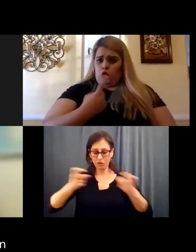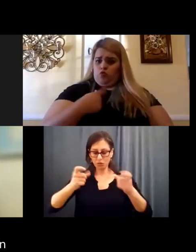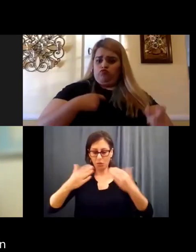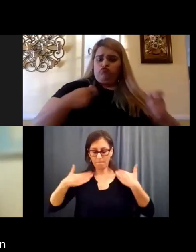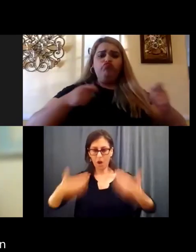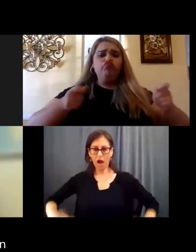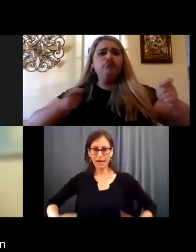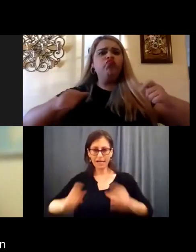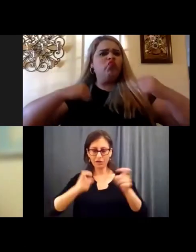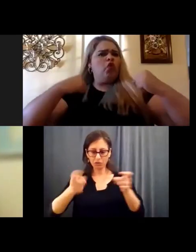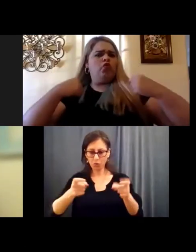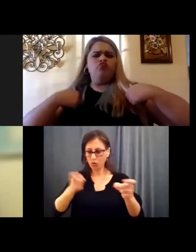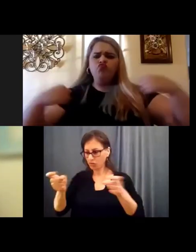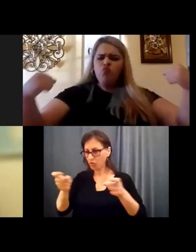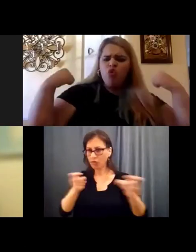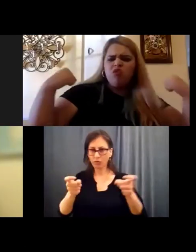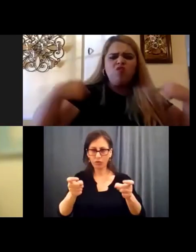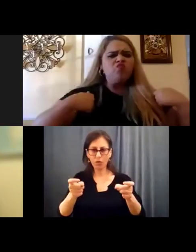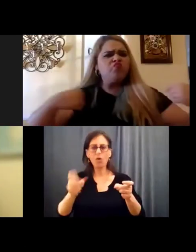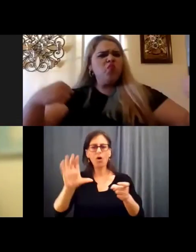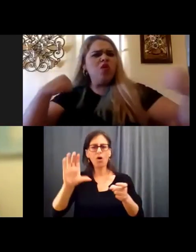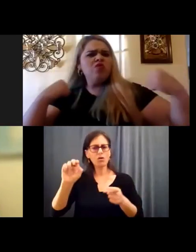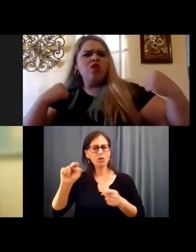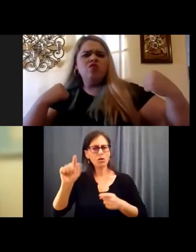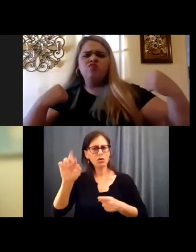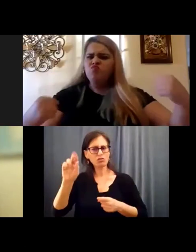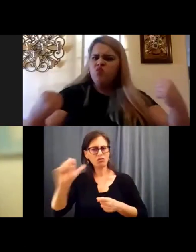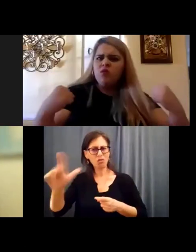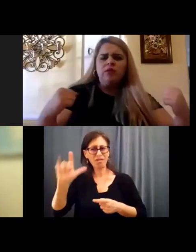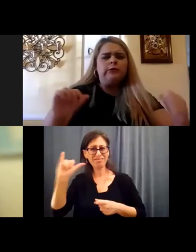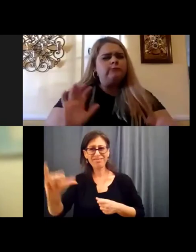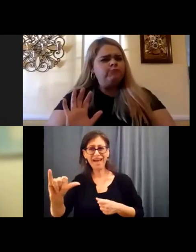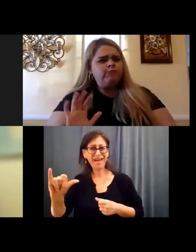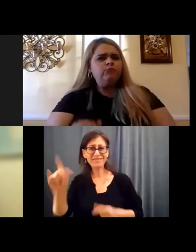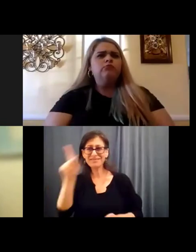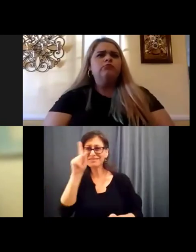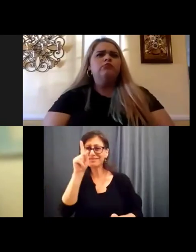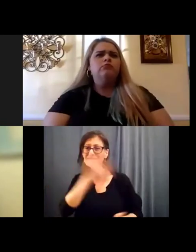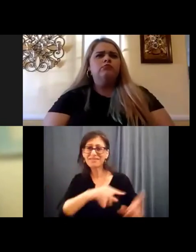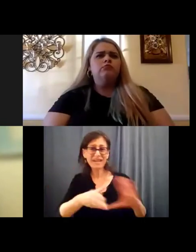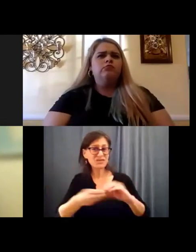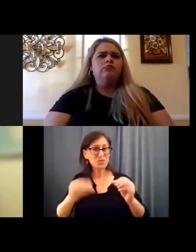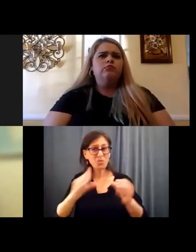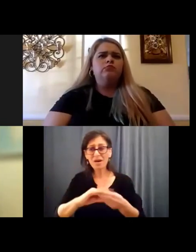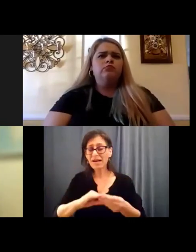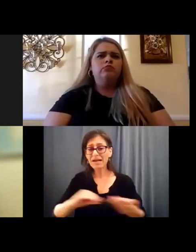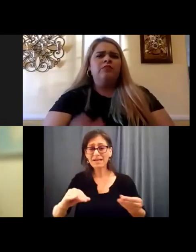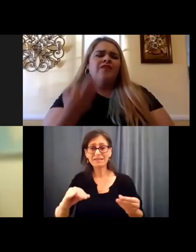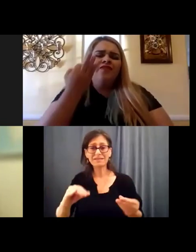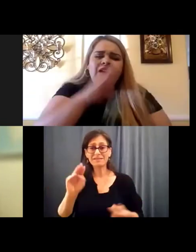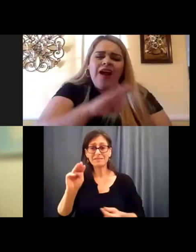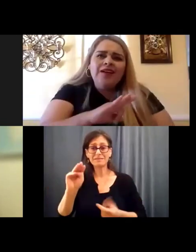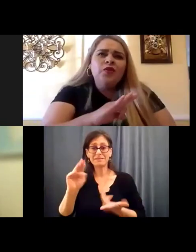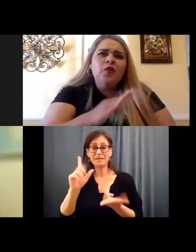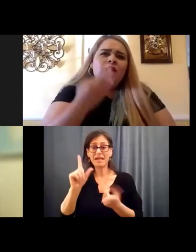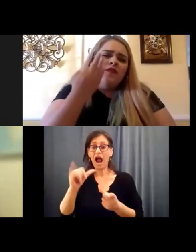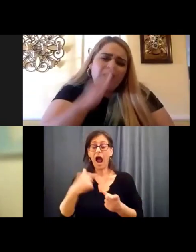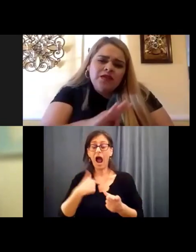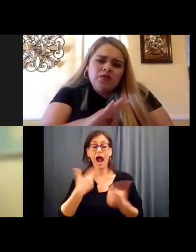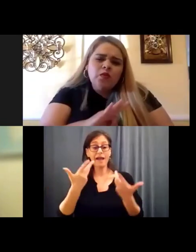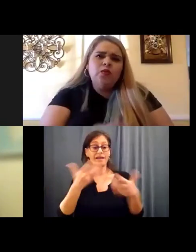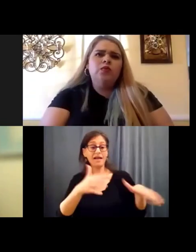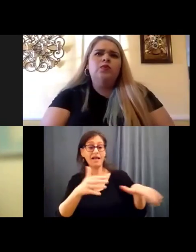in all these different ways is a fallacy. And we come out of sports. I know I personally came out of sports.